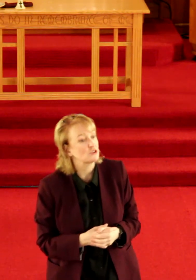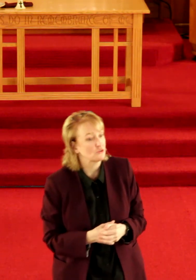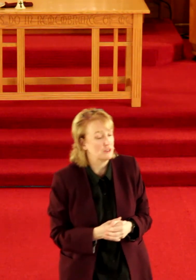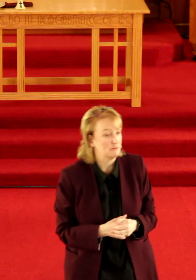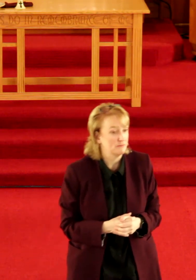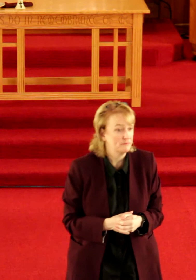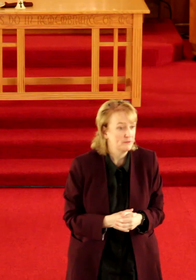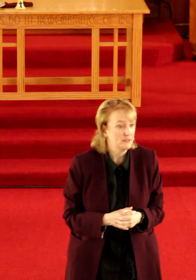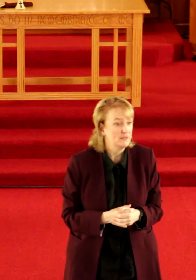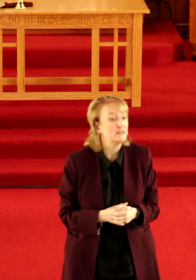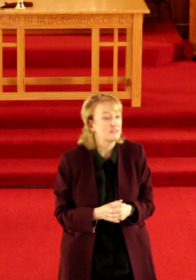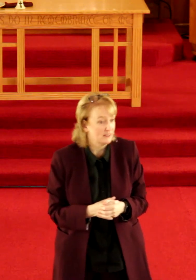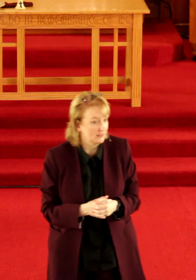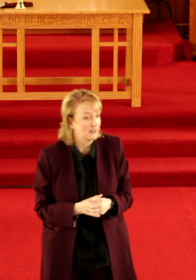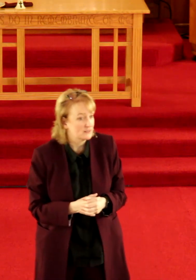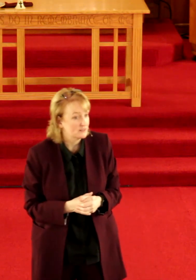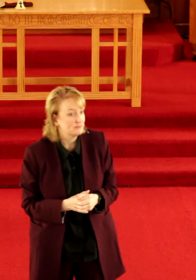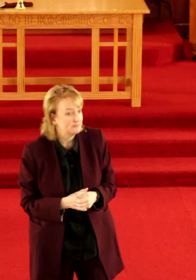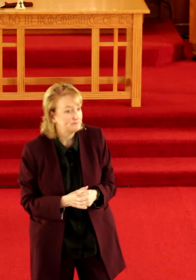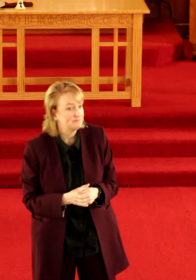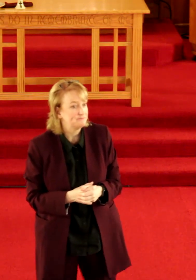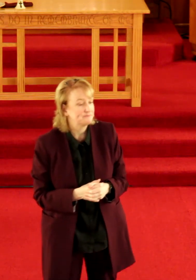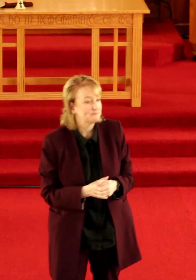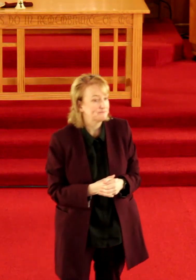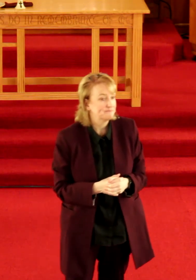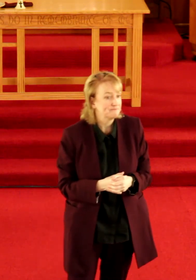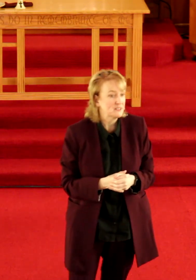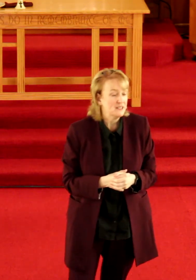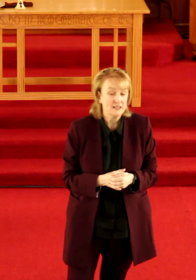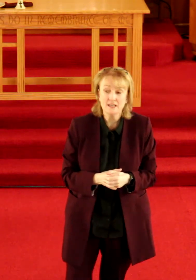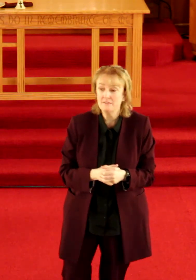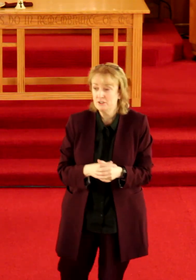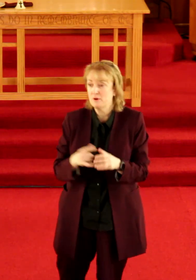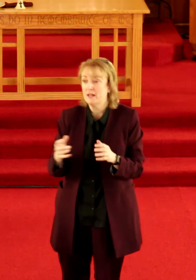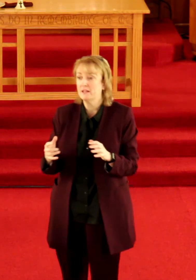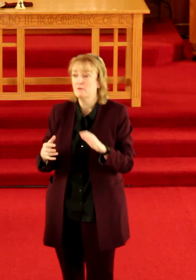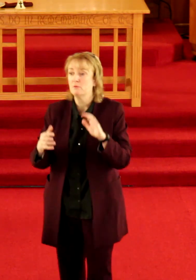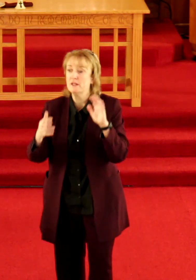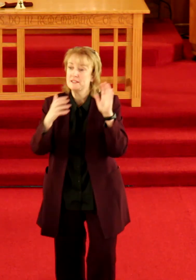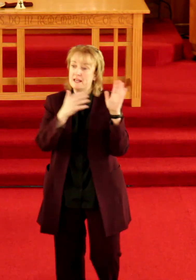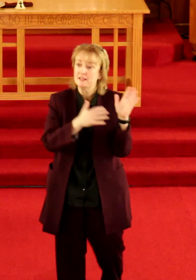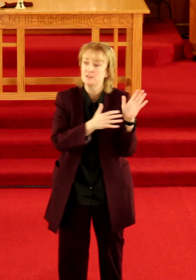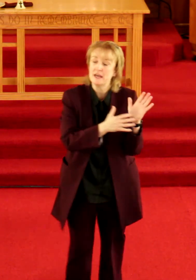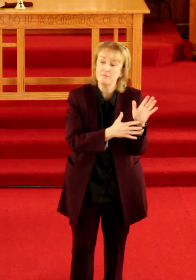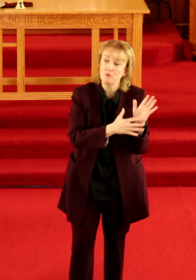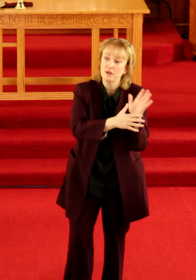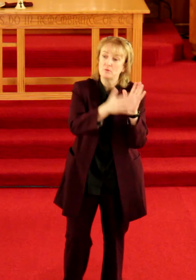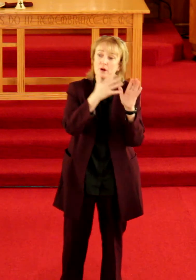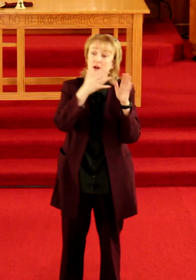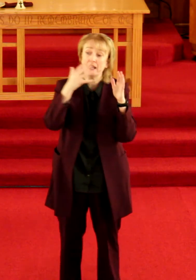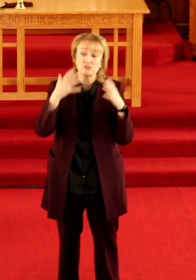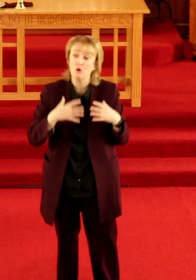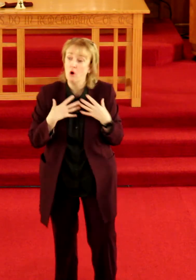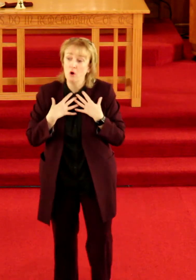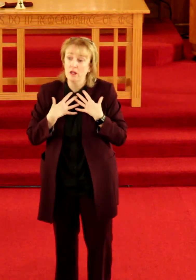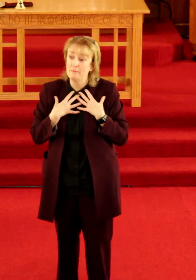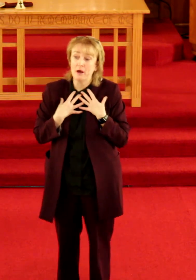extreme is killing us individuality when we take it to that point where it's all about